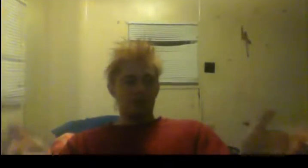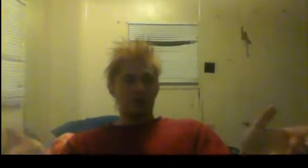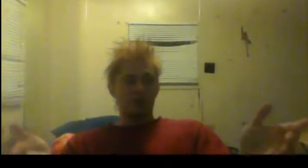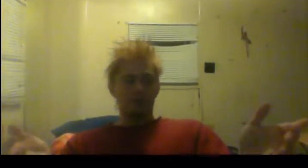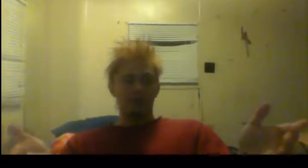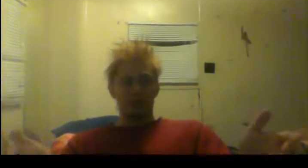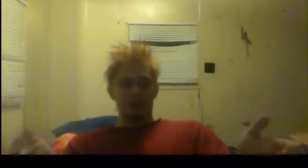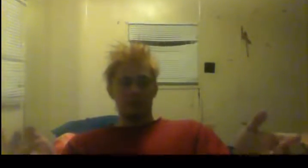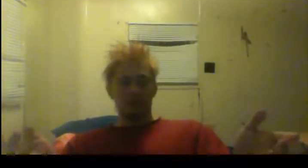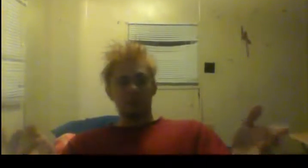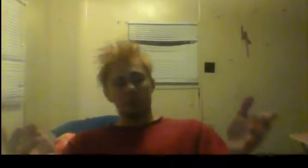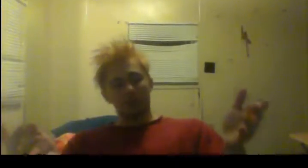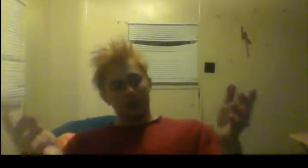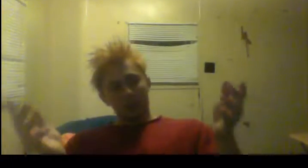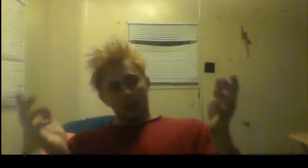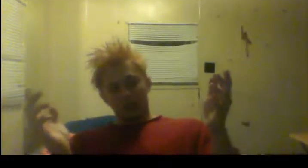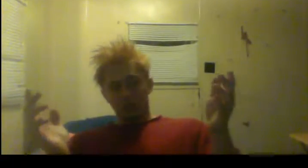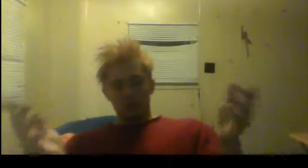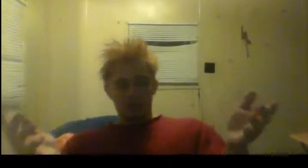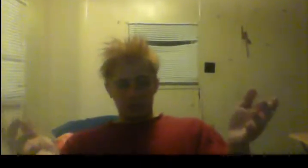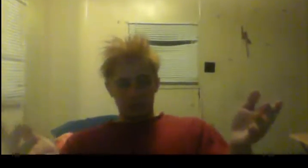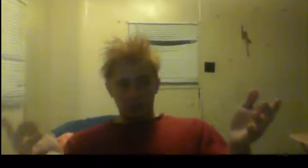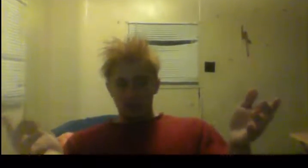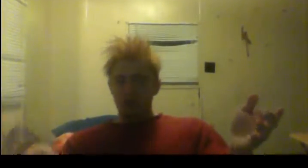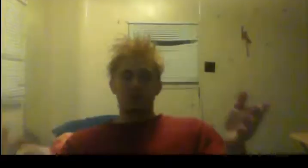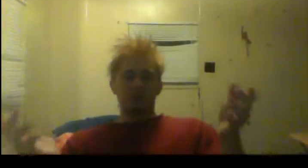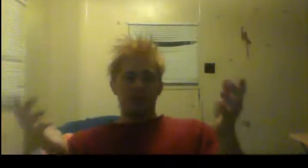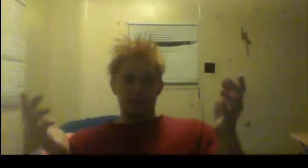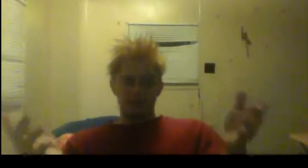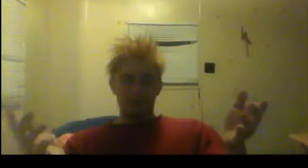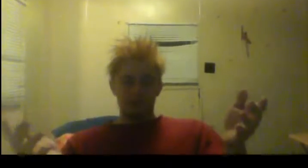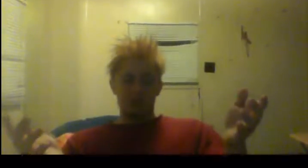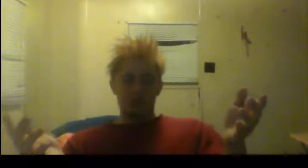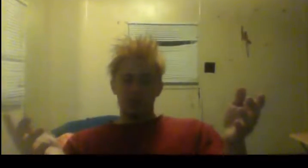I know about this. And you could, you could listen to me. You don't have to listen to me.